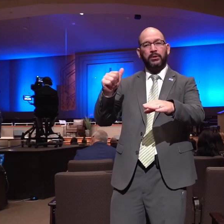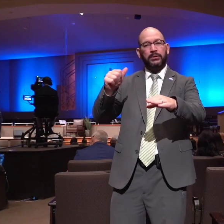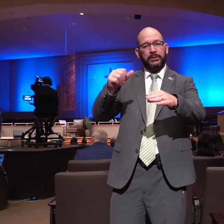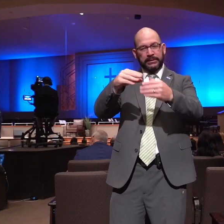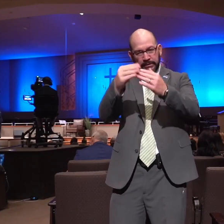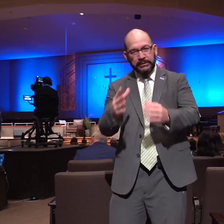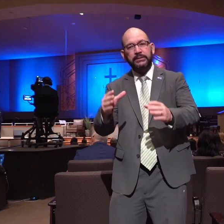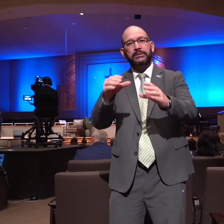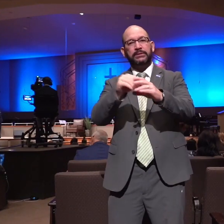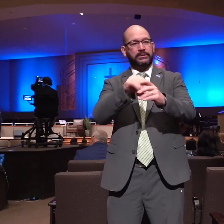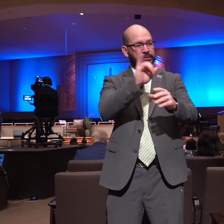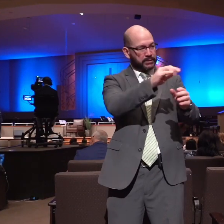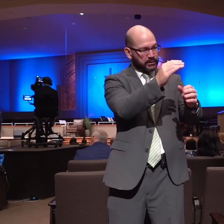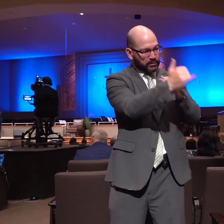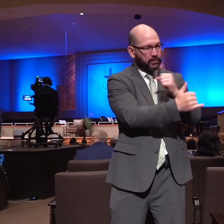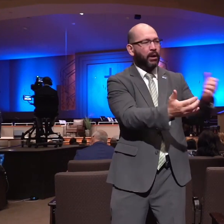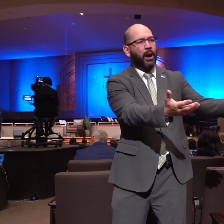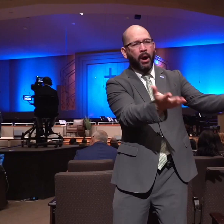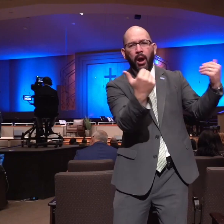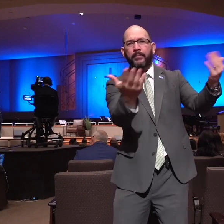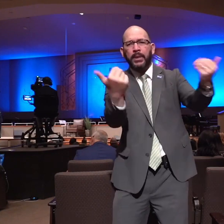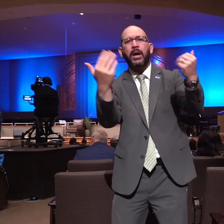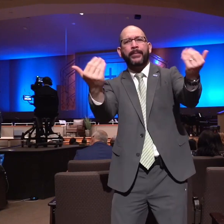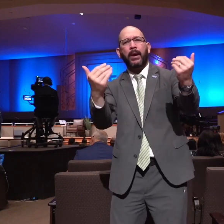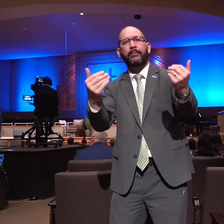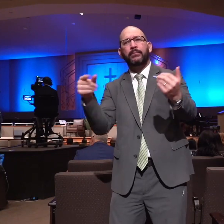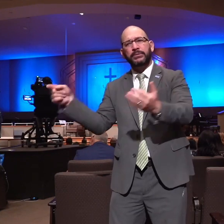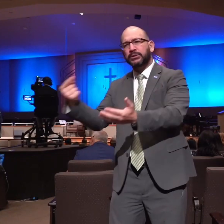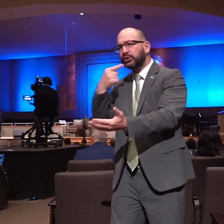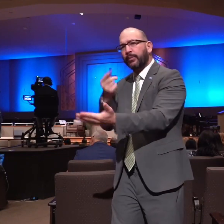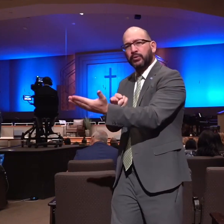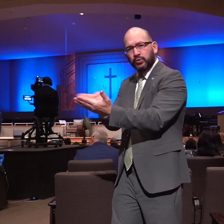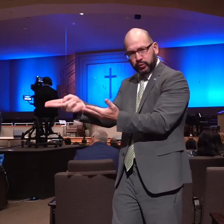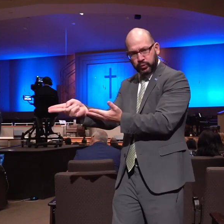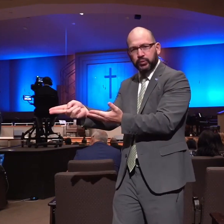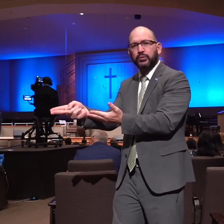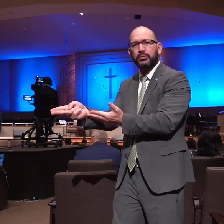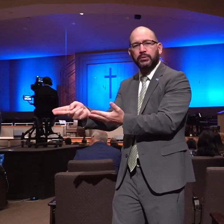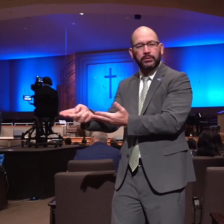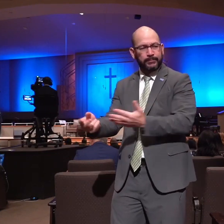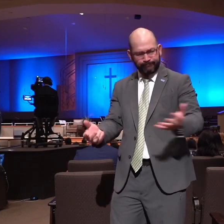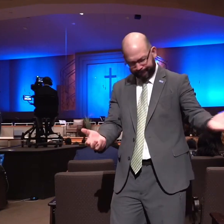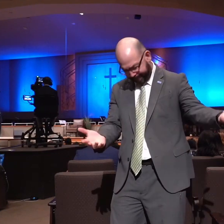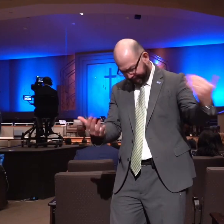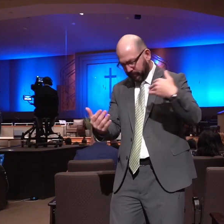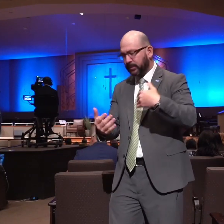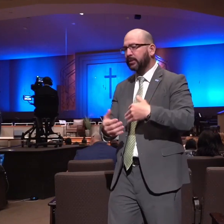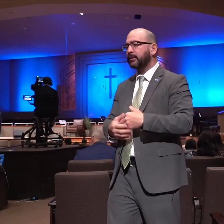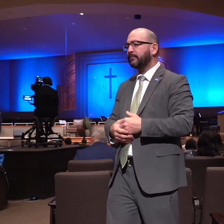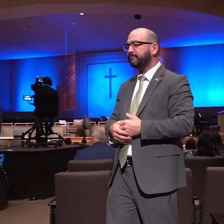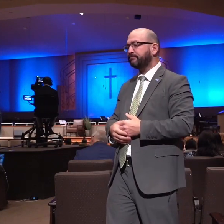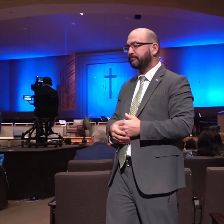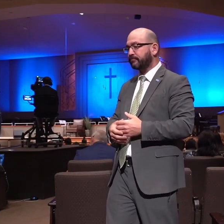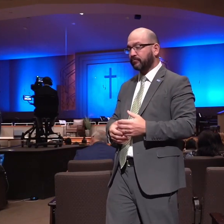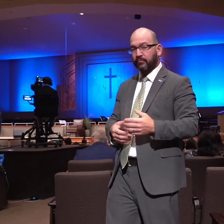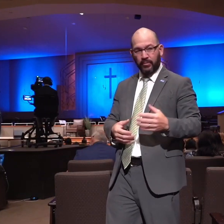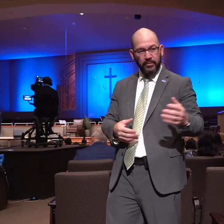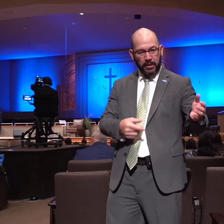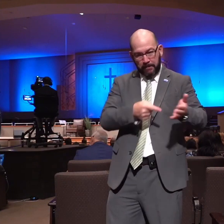once for you showed me all his heart then the lords of philistines came up unto her and brought money in their hand and she